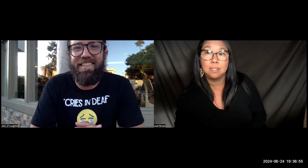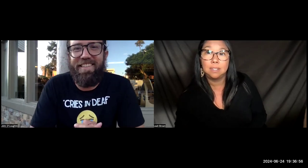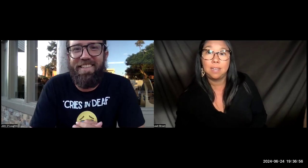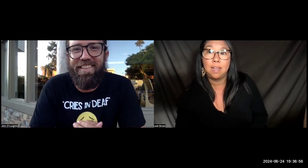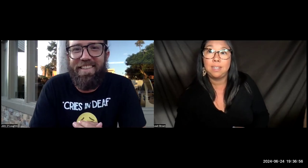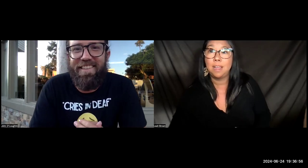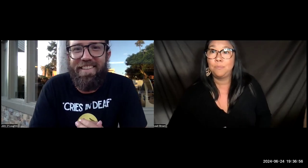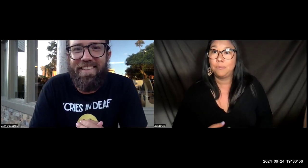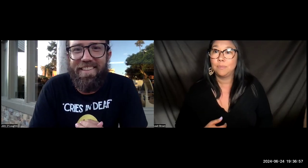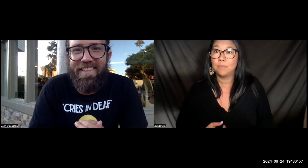Anya?